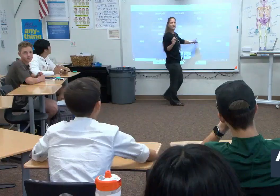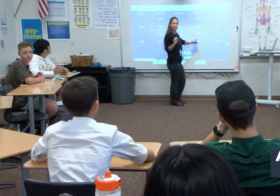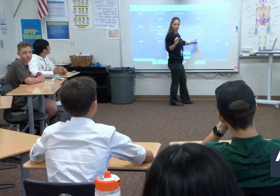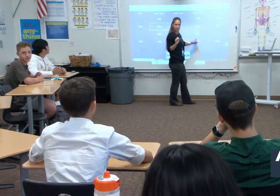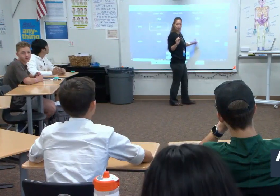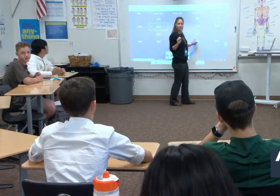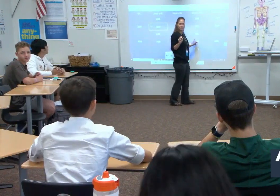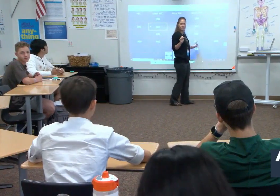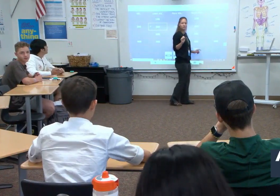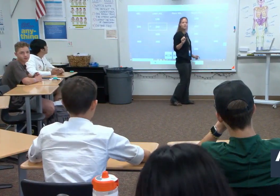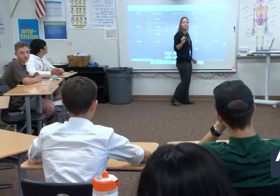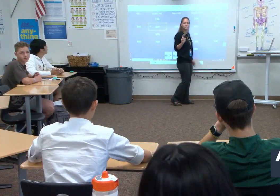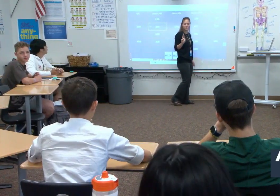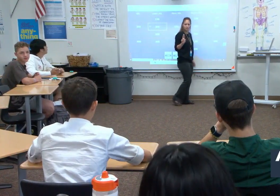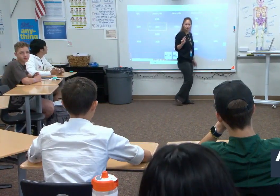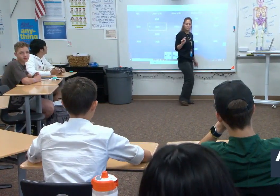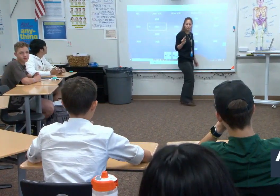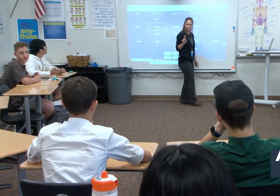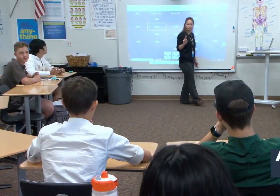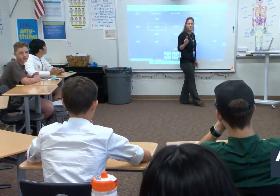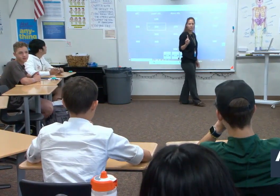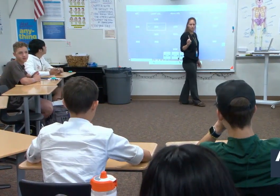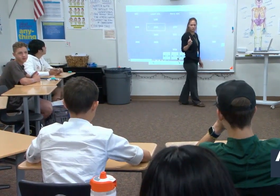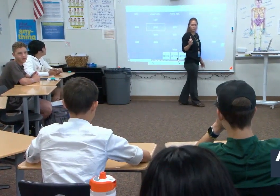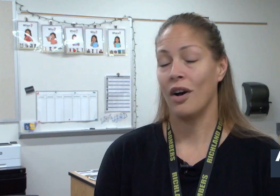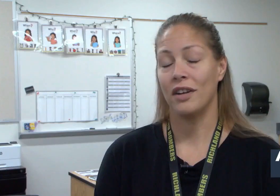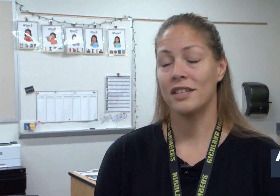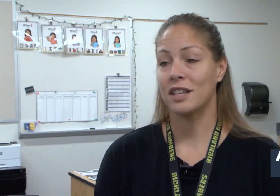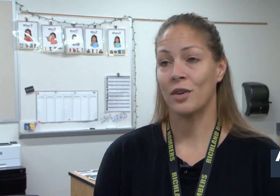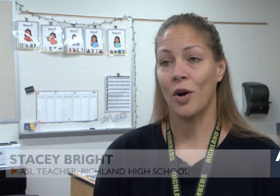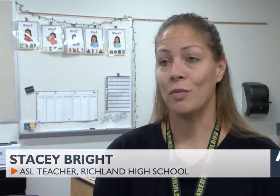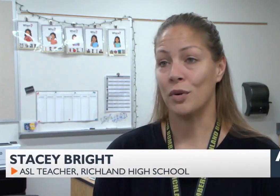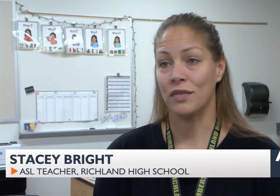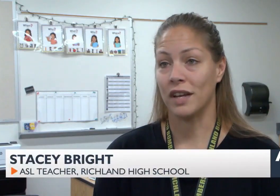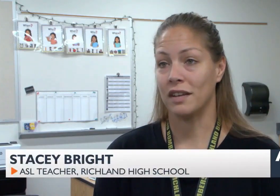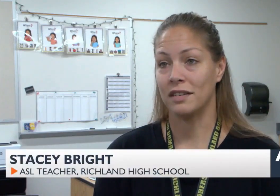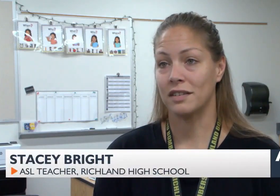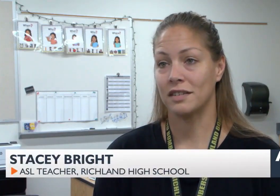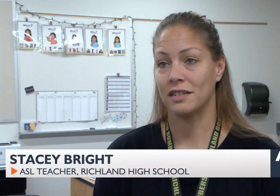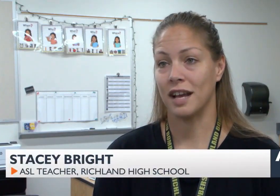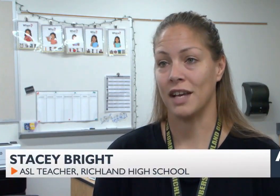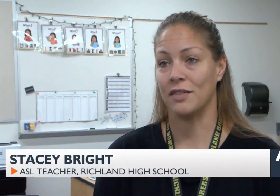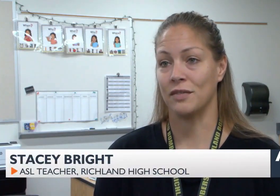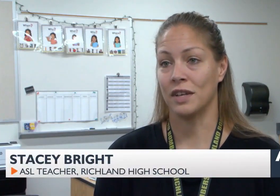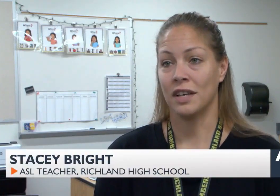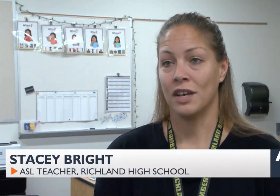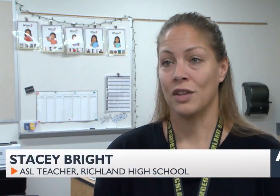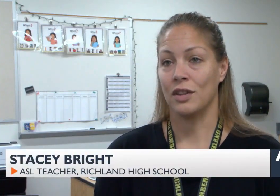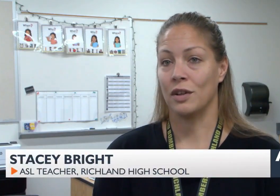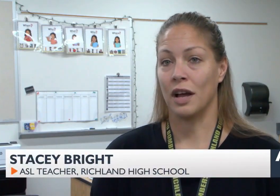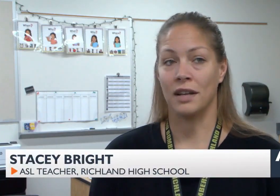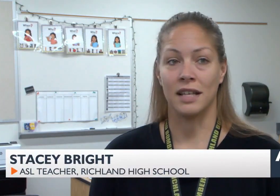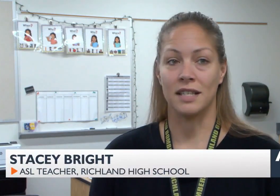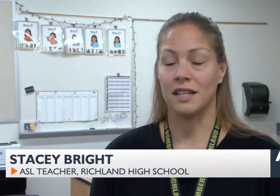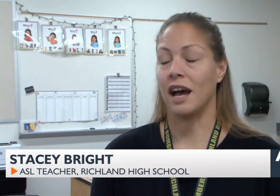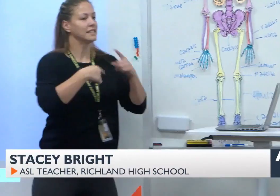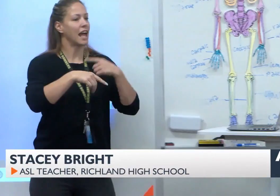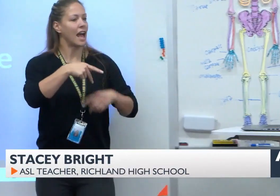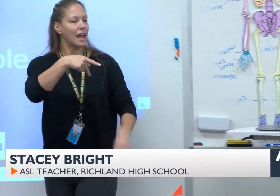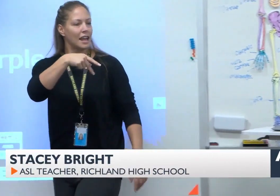Stacey Bright's classroom at Richland High School as well. Honestly, they're all motivated. I've, it's a I sign,